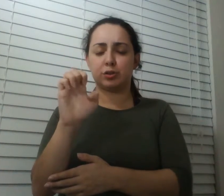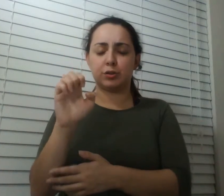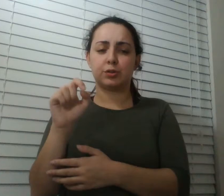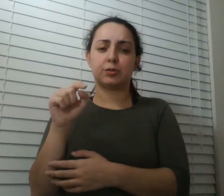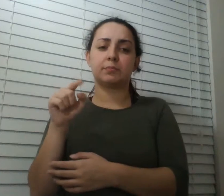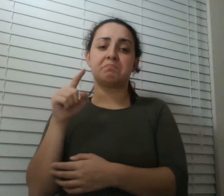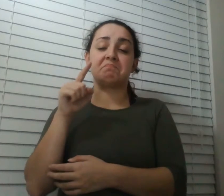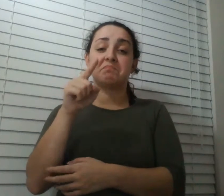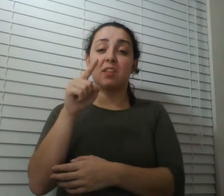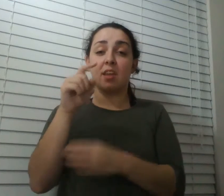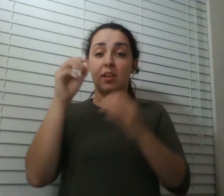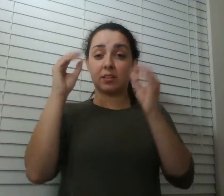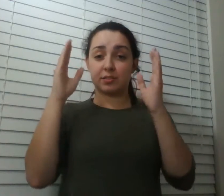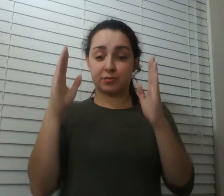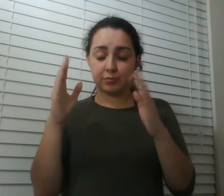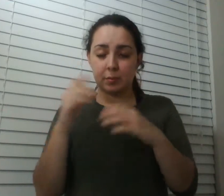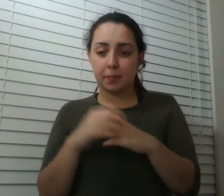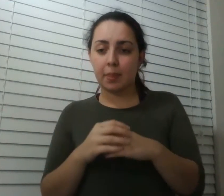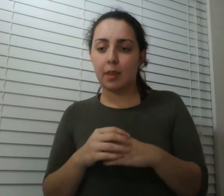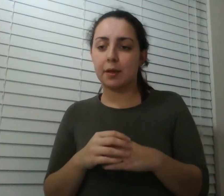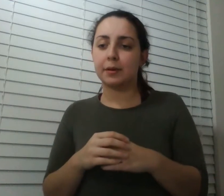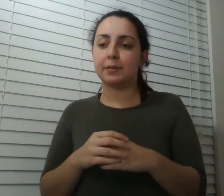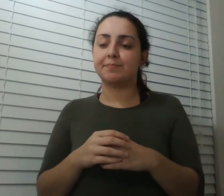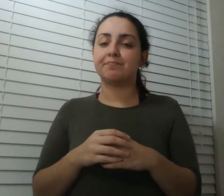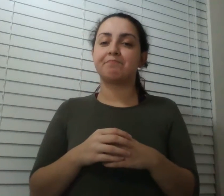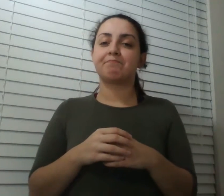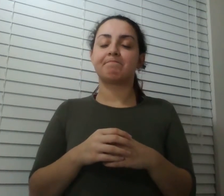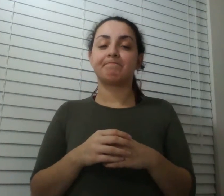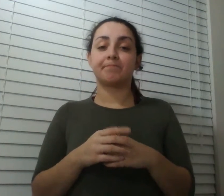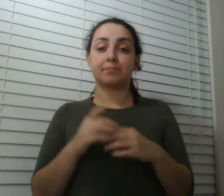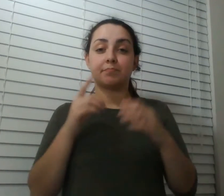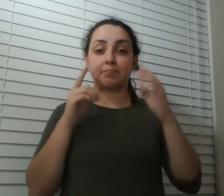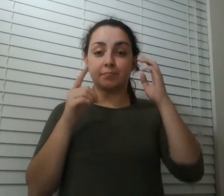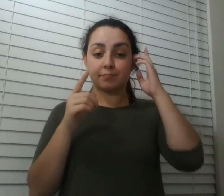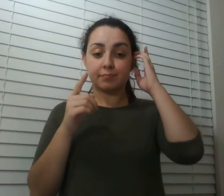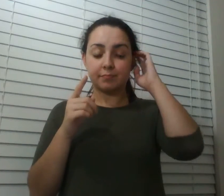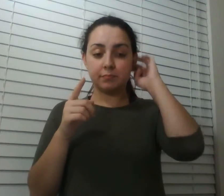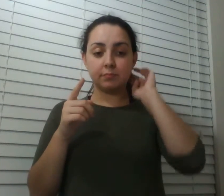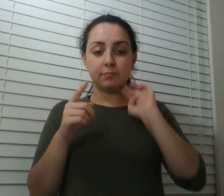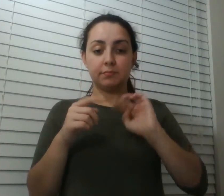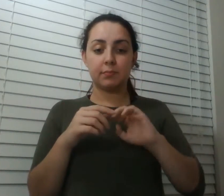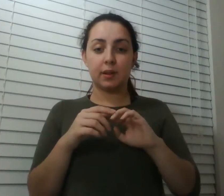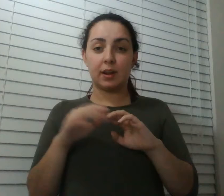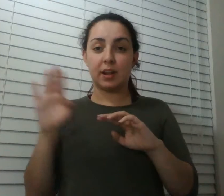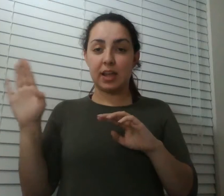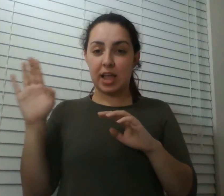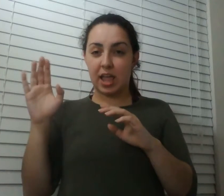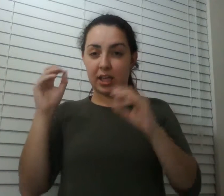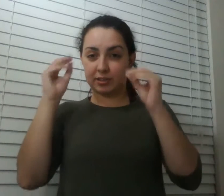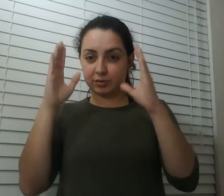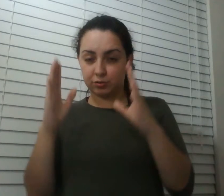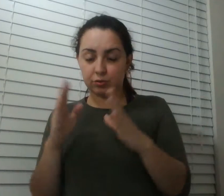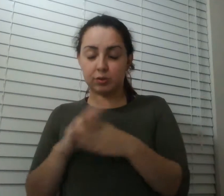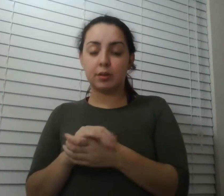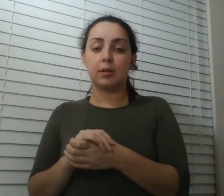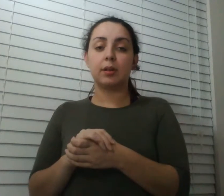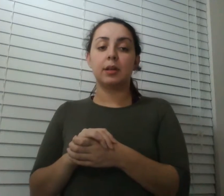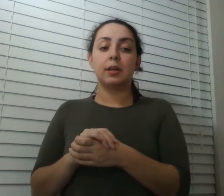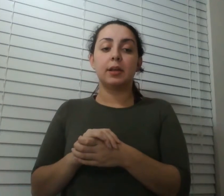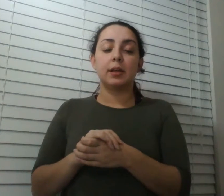this was a teacher of his yep insect behavior he was one of the younger faculty members when i was there mid thirties slight of